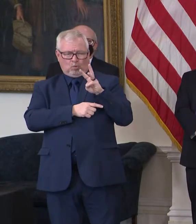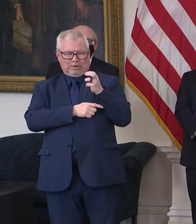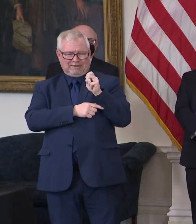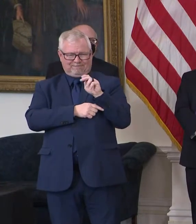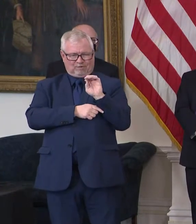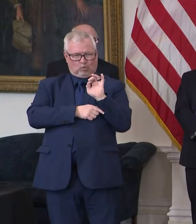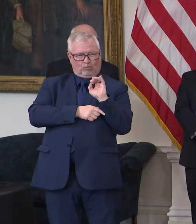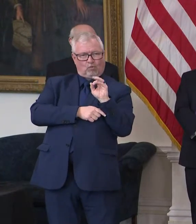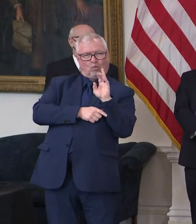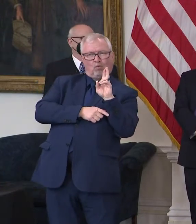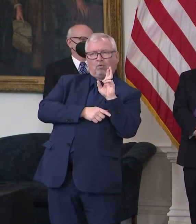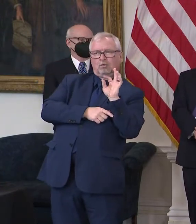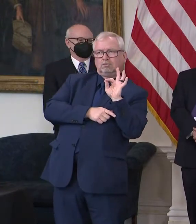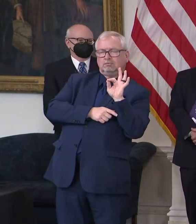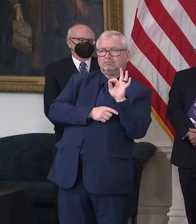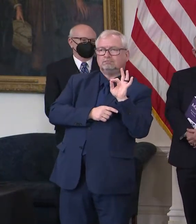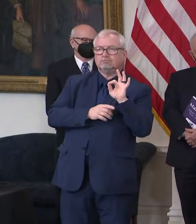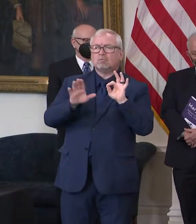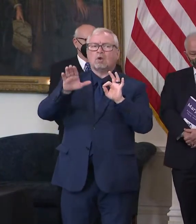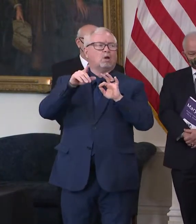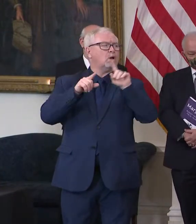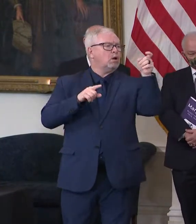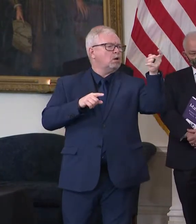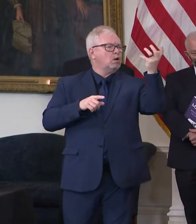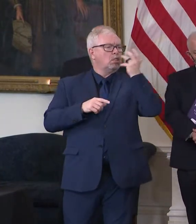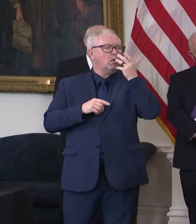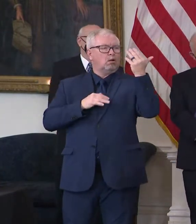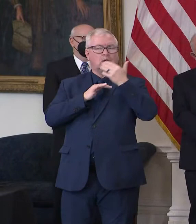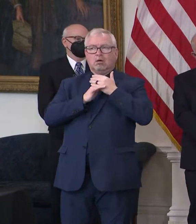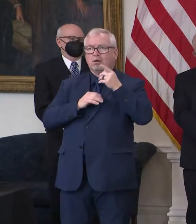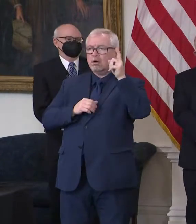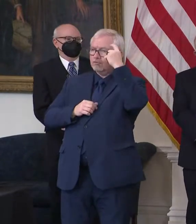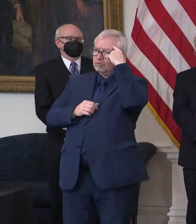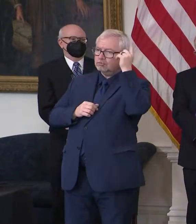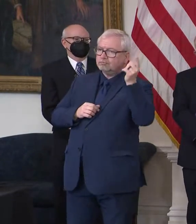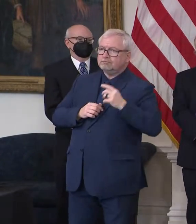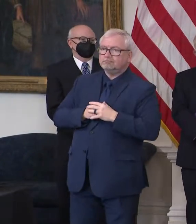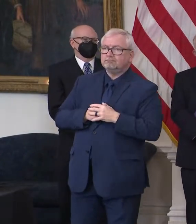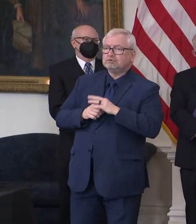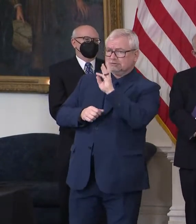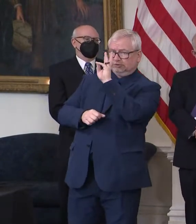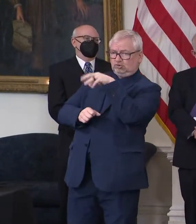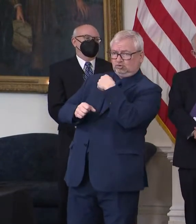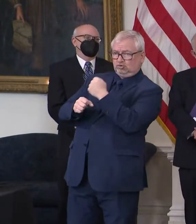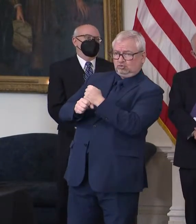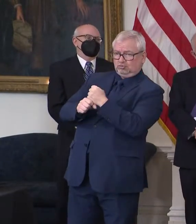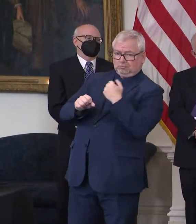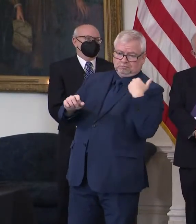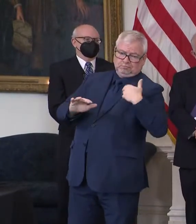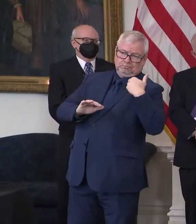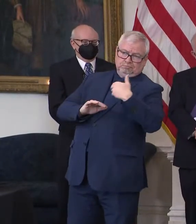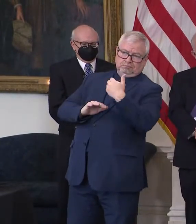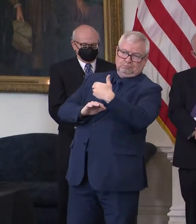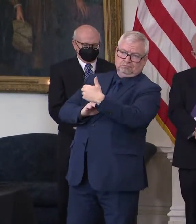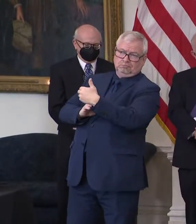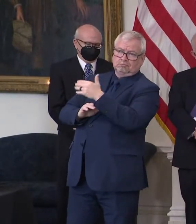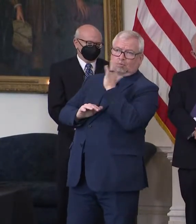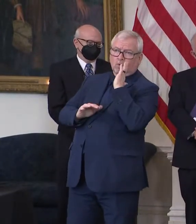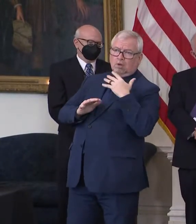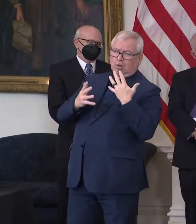Governor, regarding your tax cuts, you said they're going to be facing over six years, or they're facing it evenly over six years, and does your